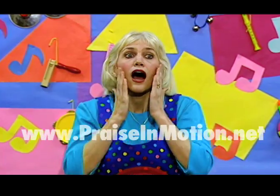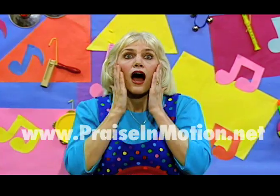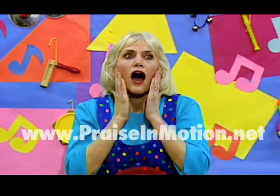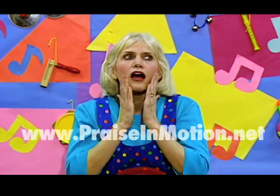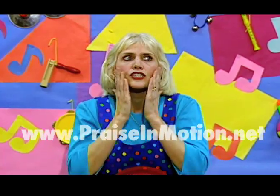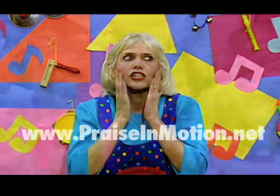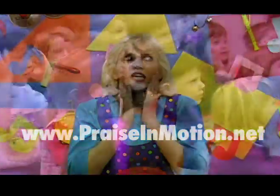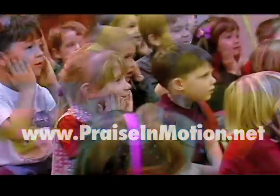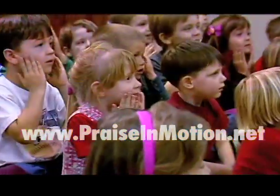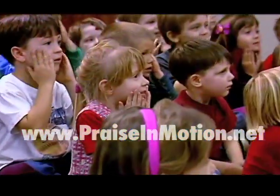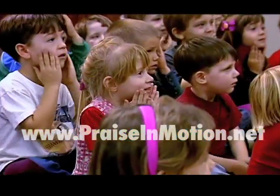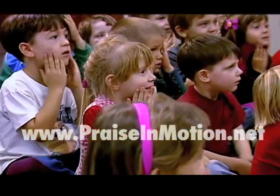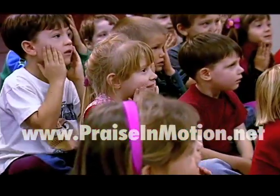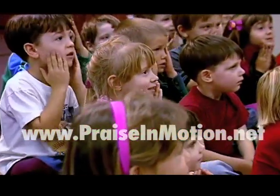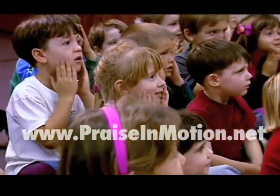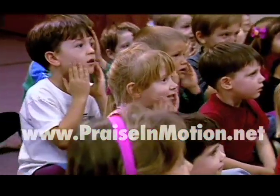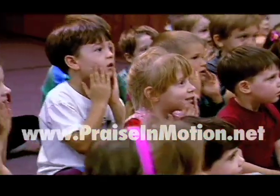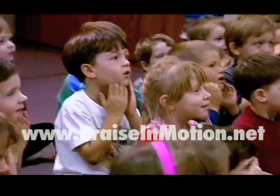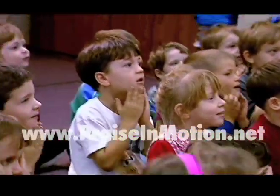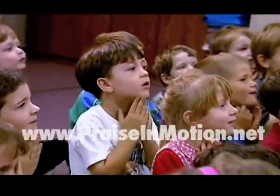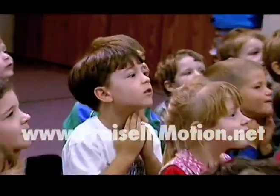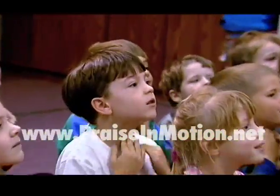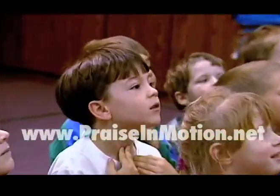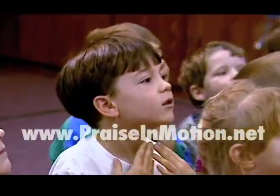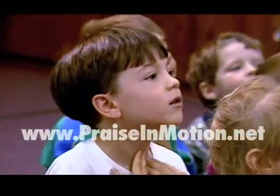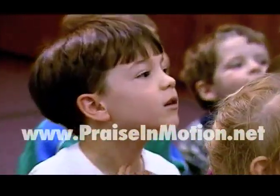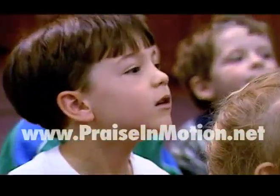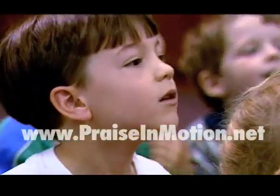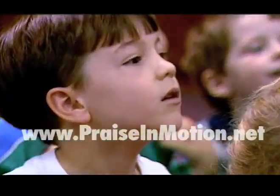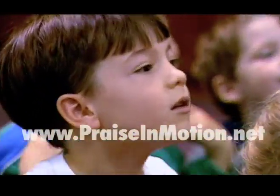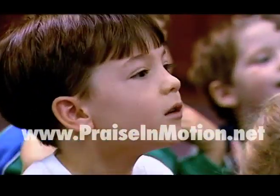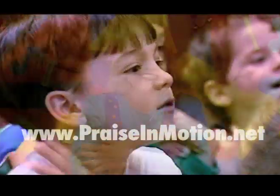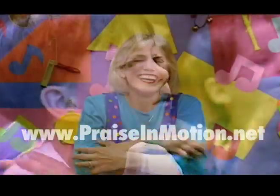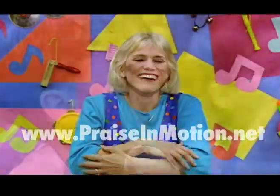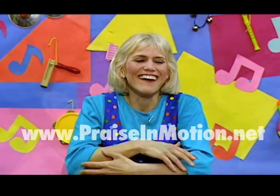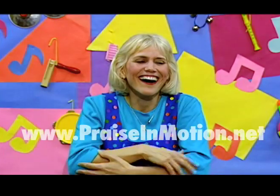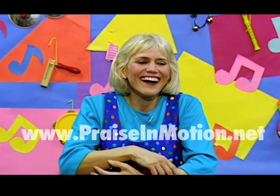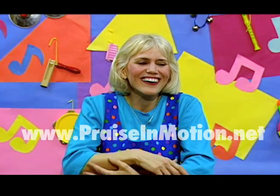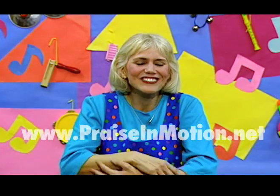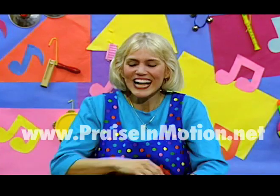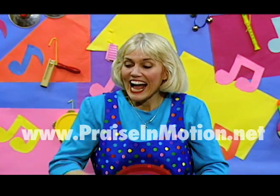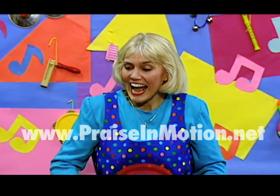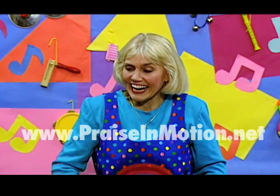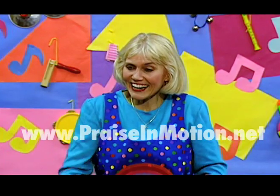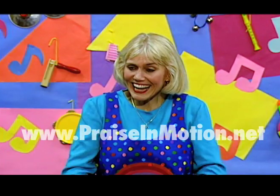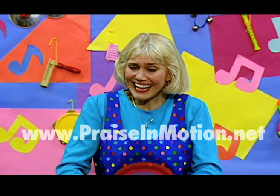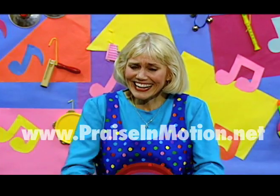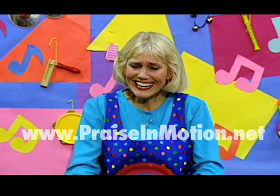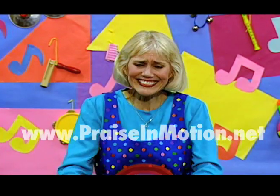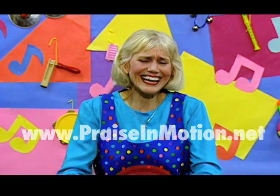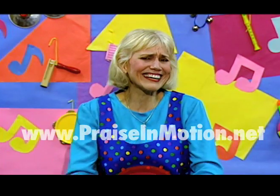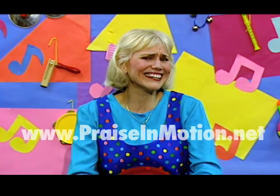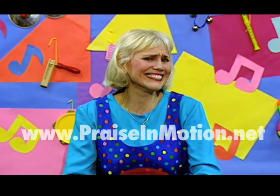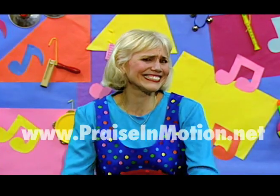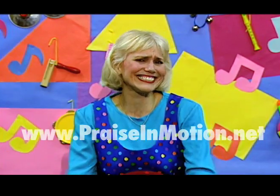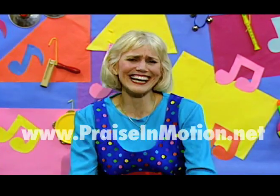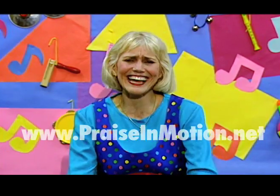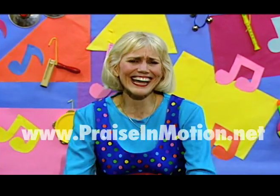cheekies, and our neck, and our shoulders, and our arms, and our leggings. Get good and sticky.